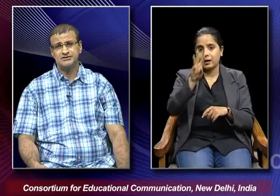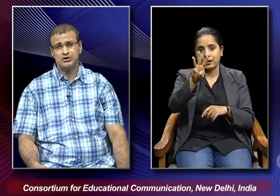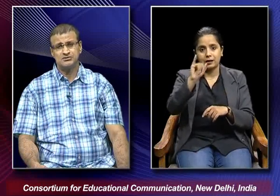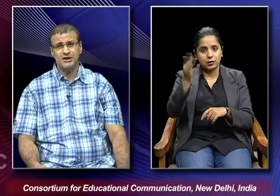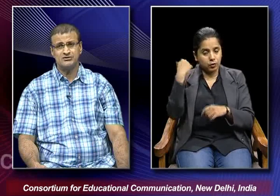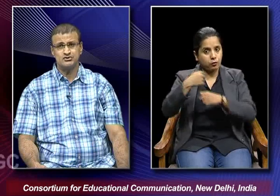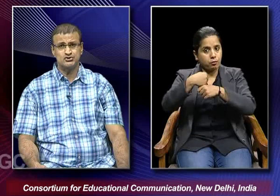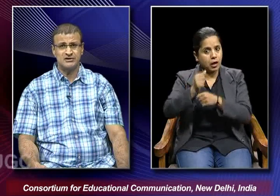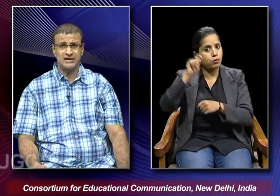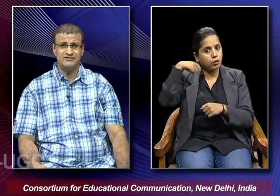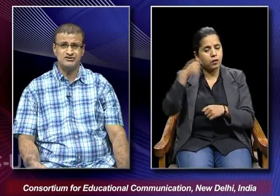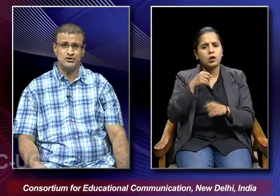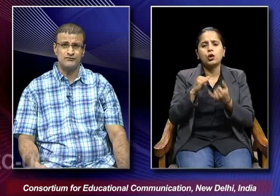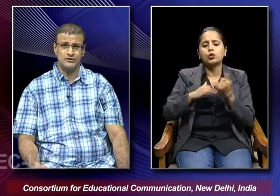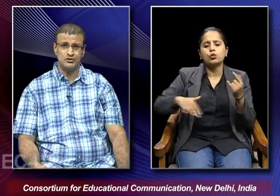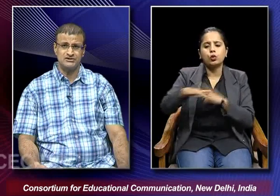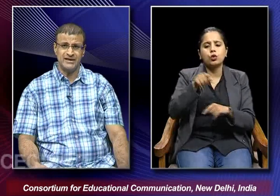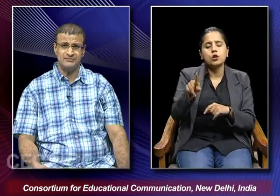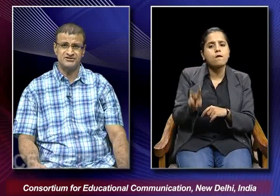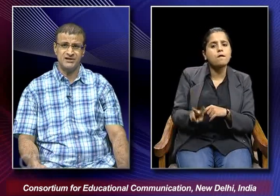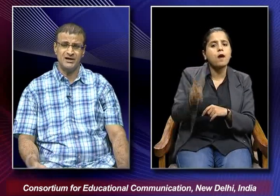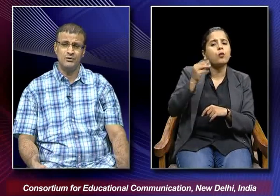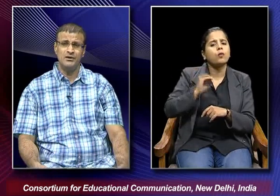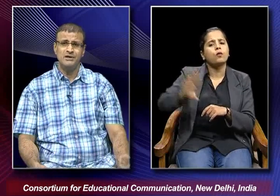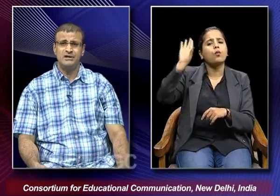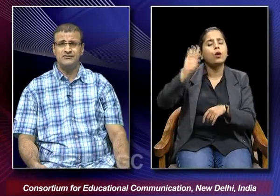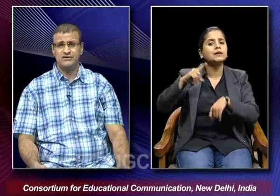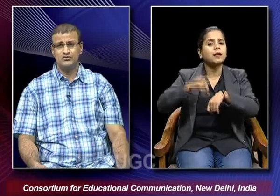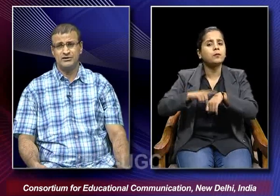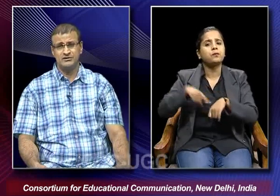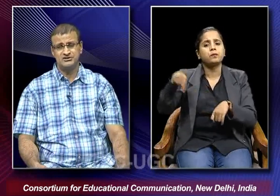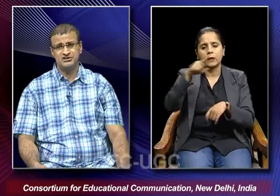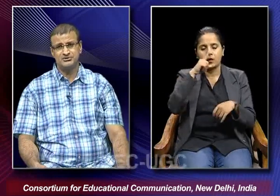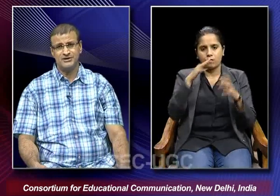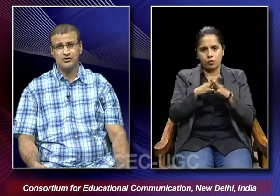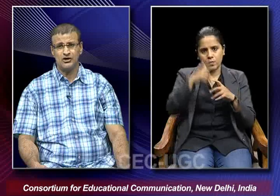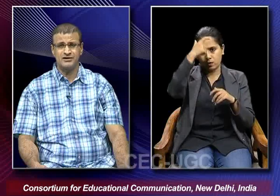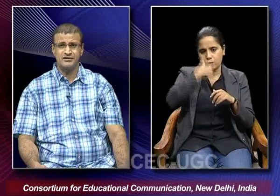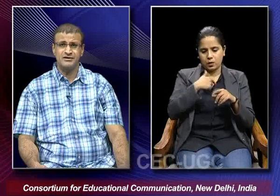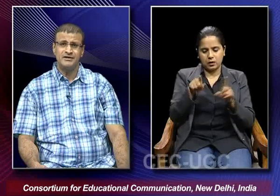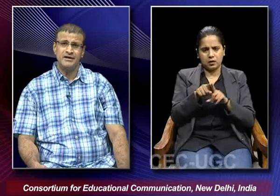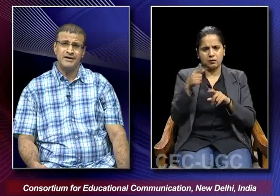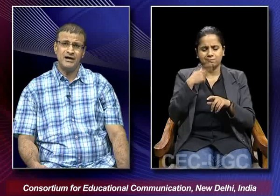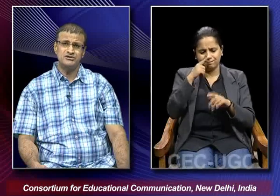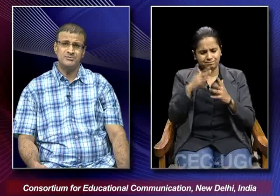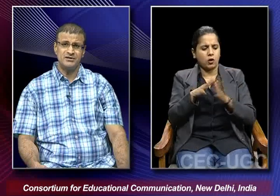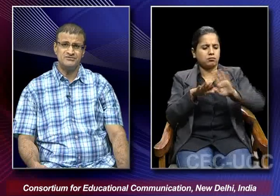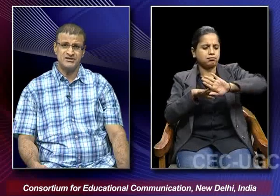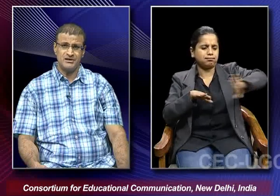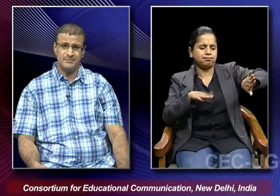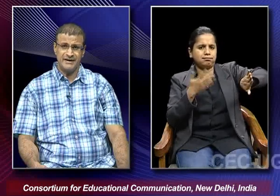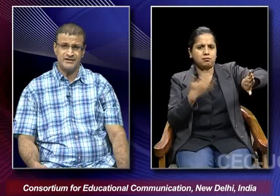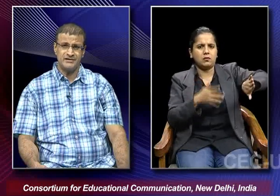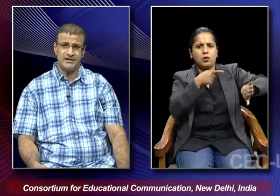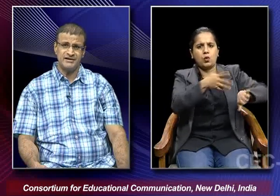talks about the social relevance of those times and how when a woman she is being cornered and how she becomes